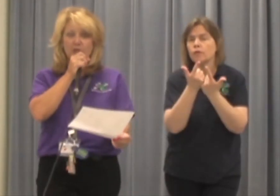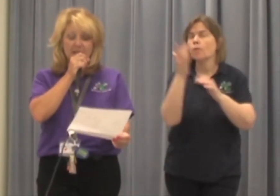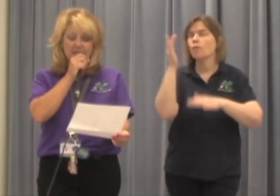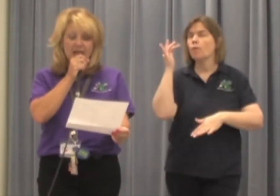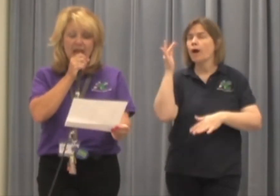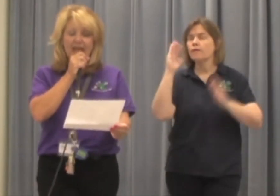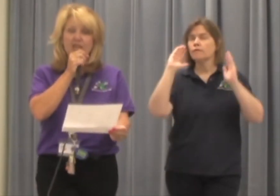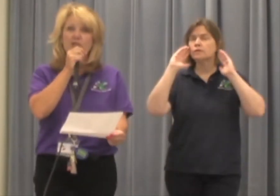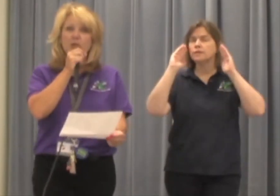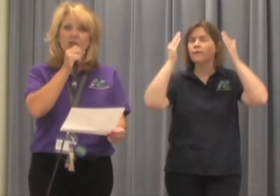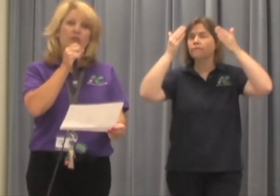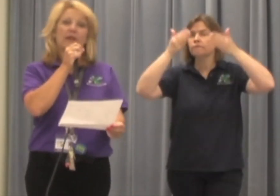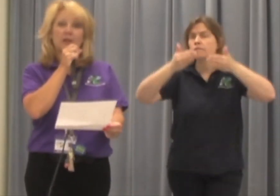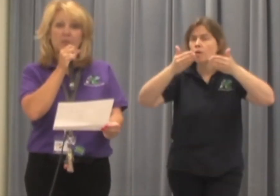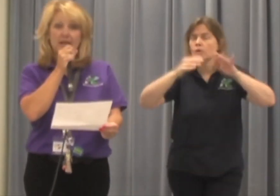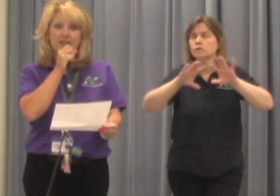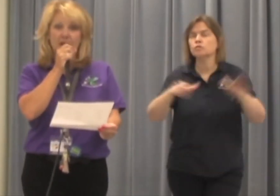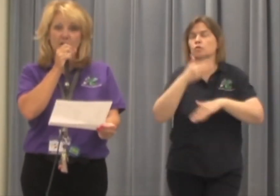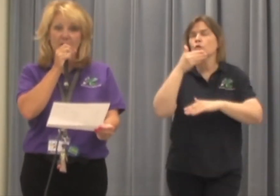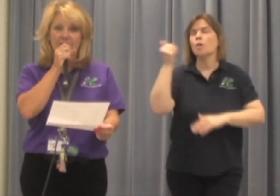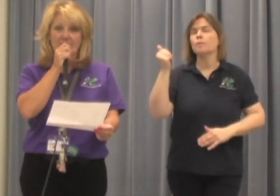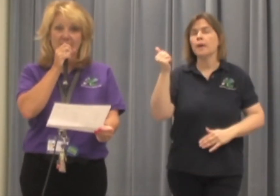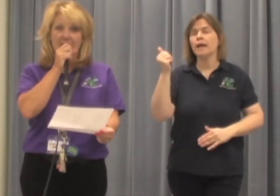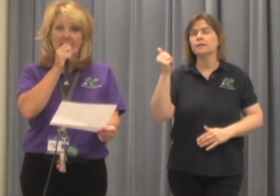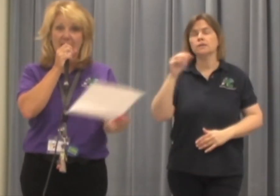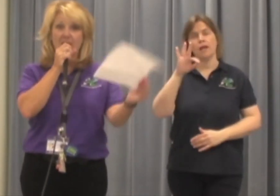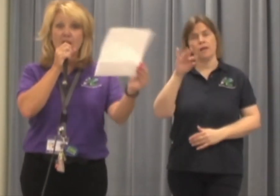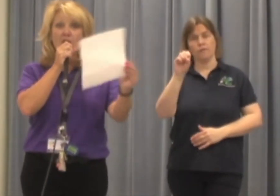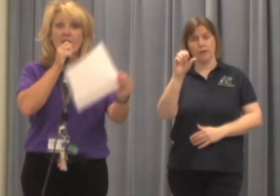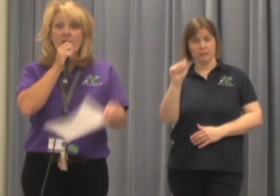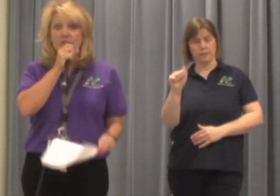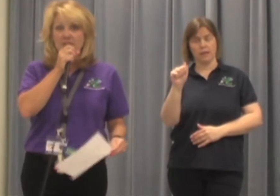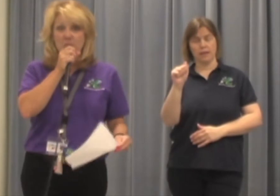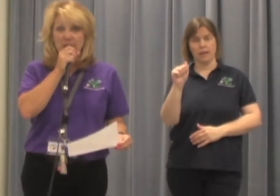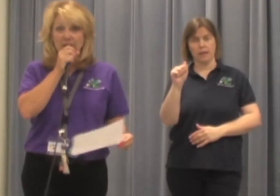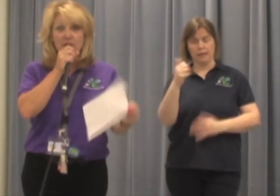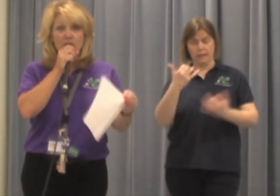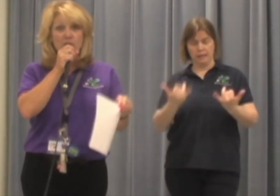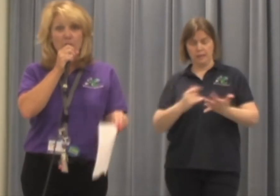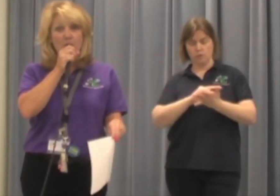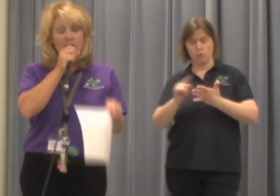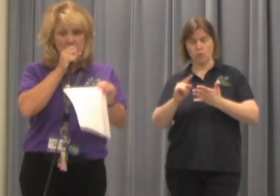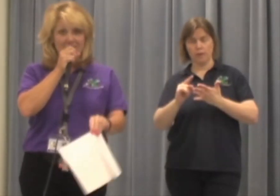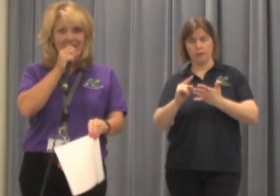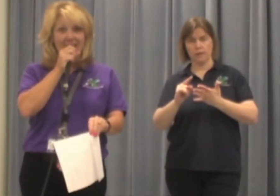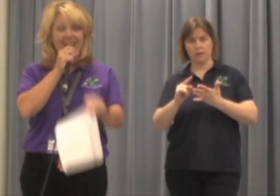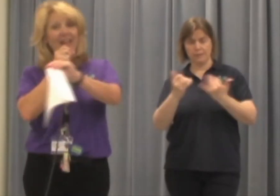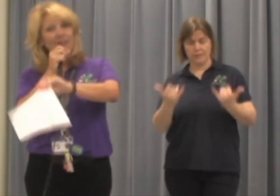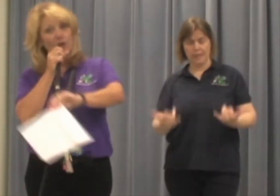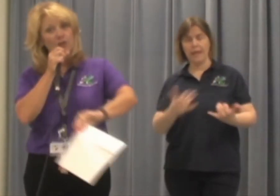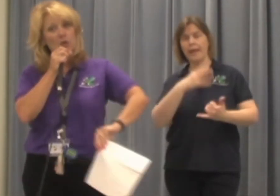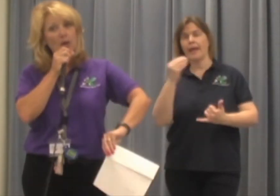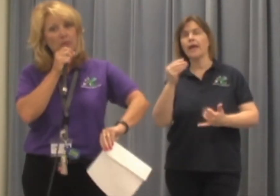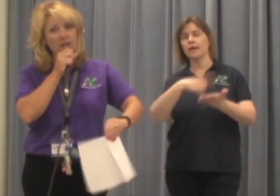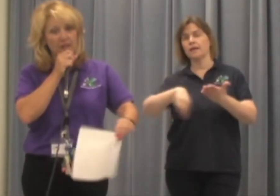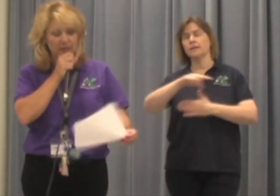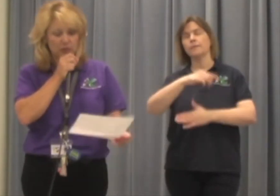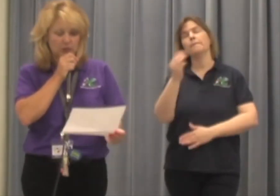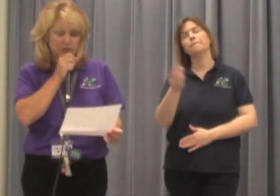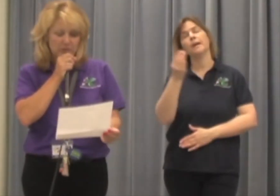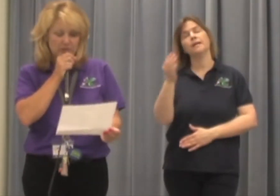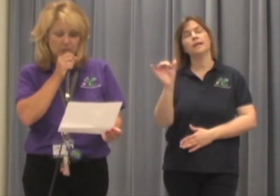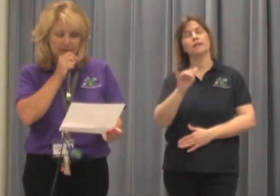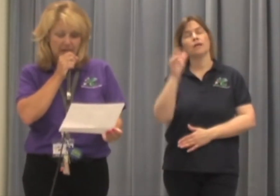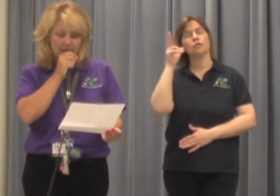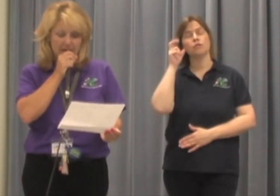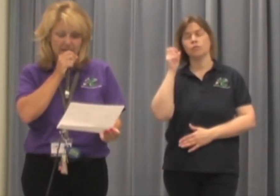focused and doing your very best on your FSA this week, today, and also on Monday, like